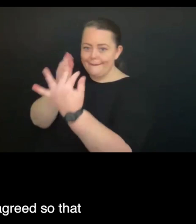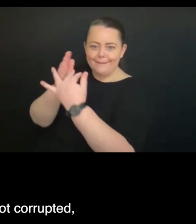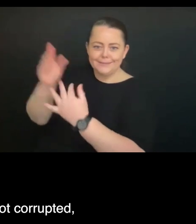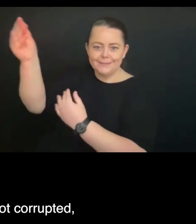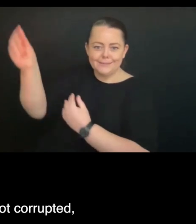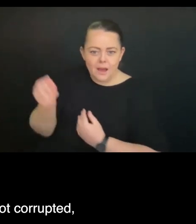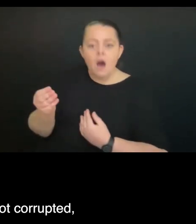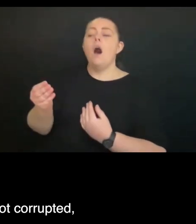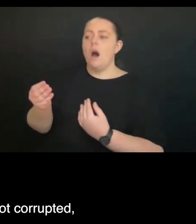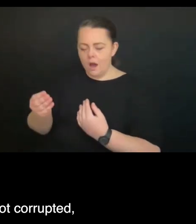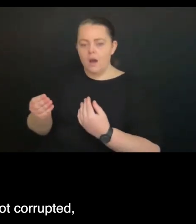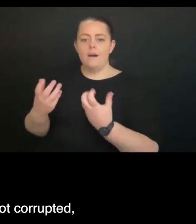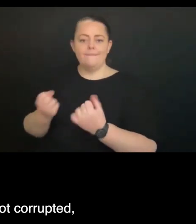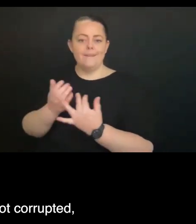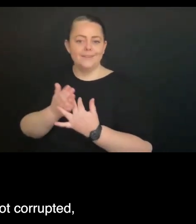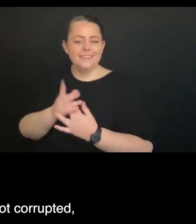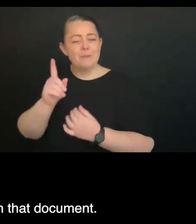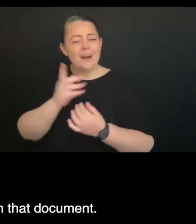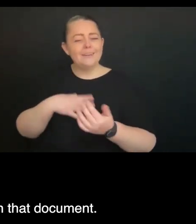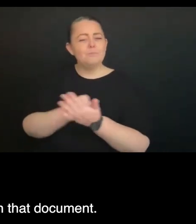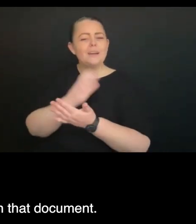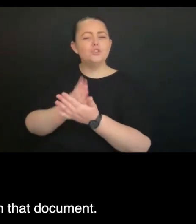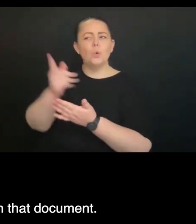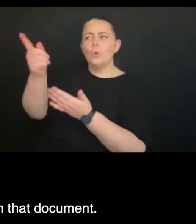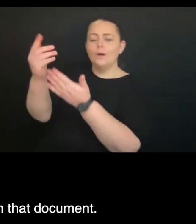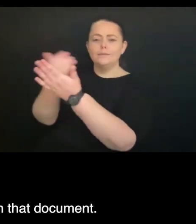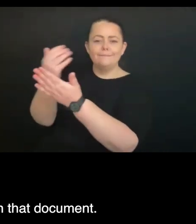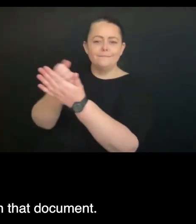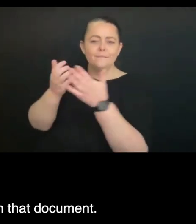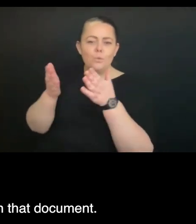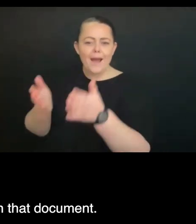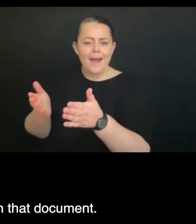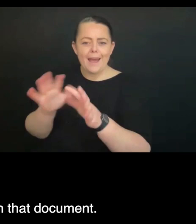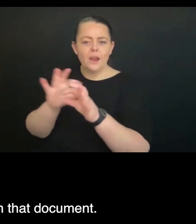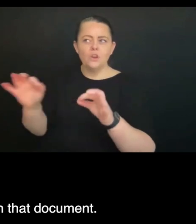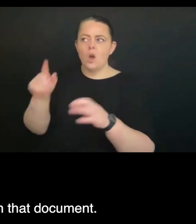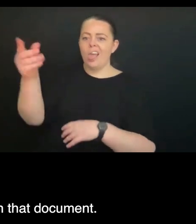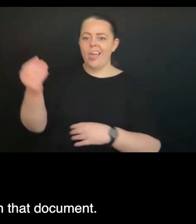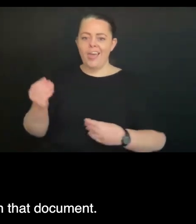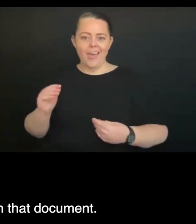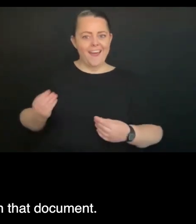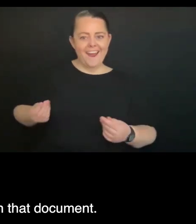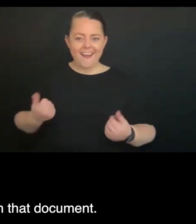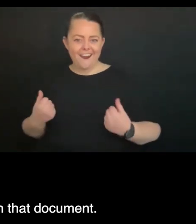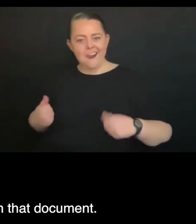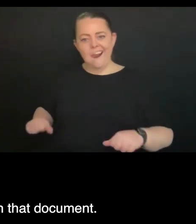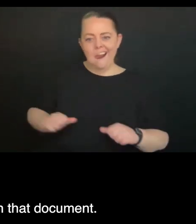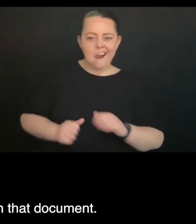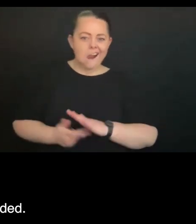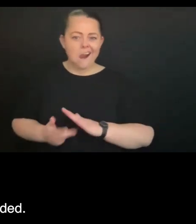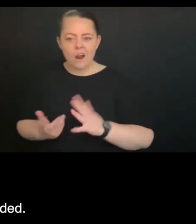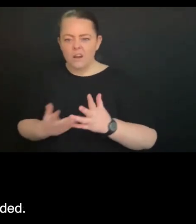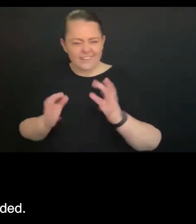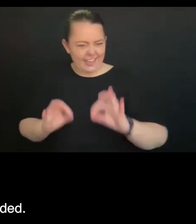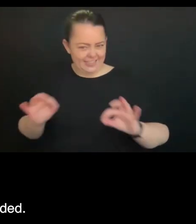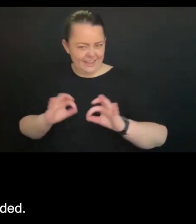so that the information is available, not corrupted, you know, fully readable, legible in that document.